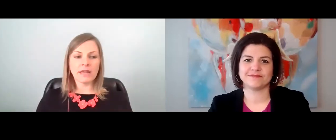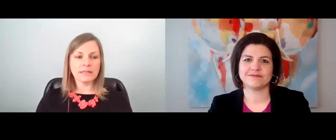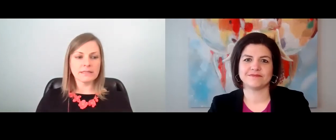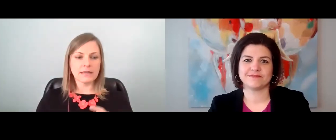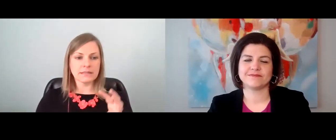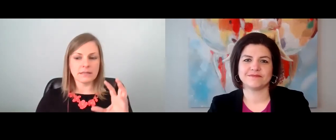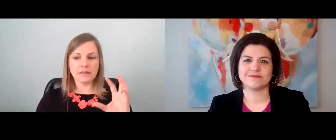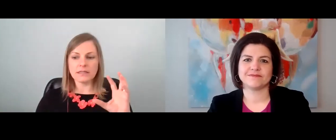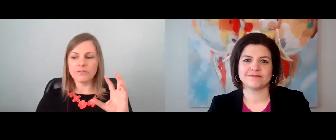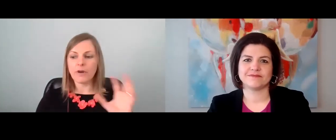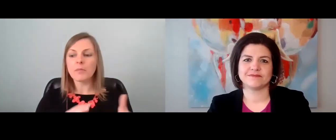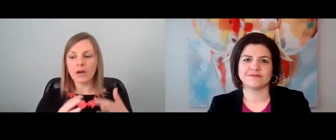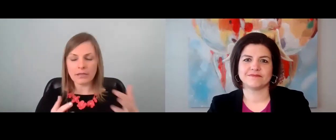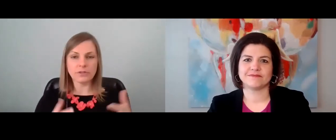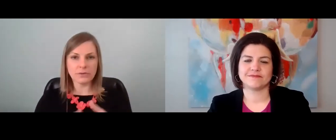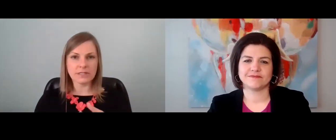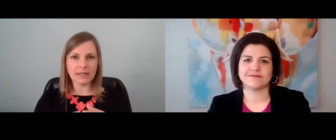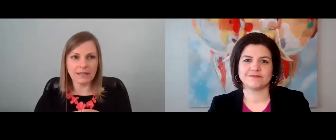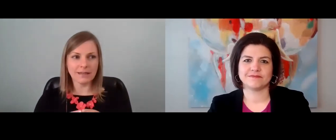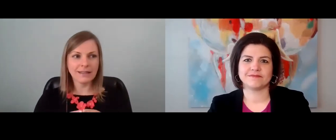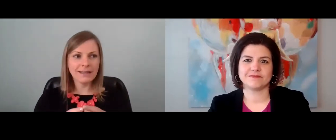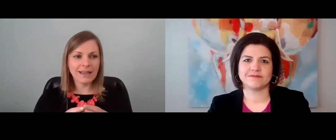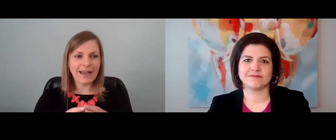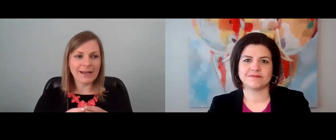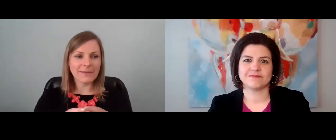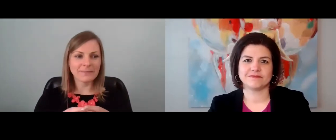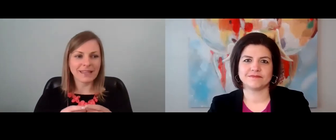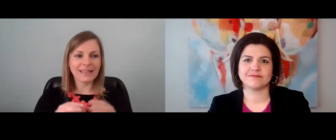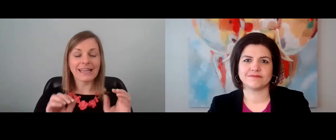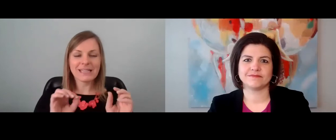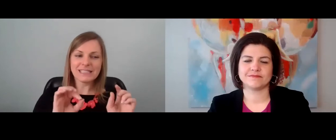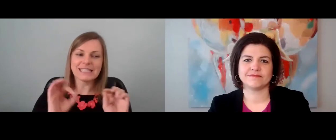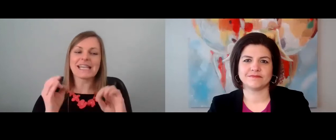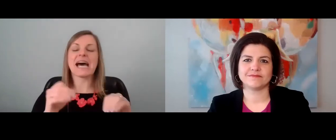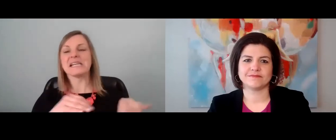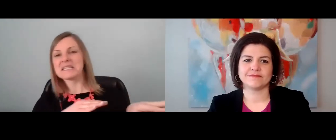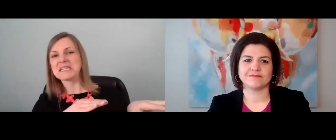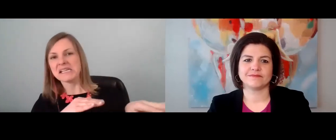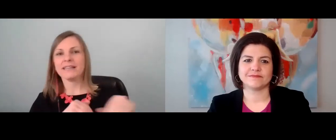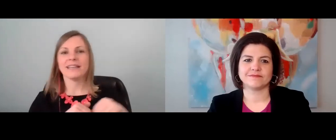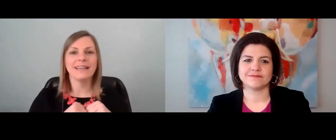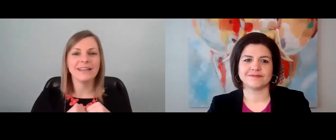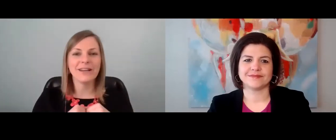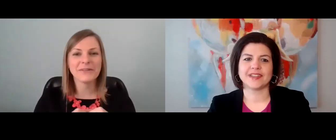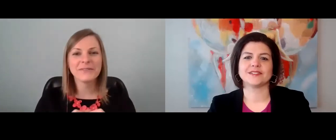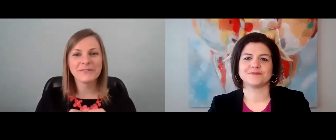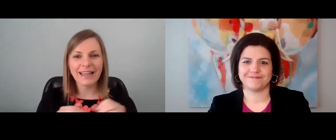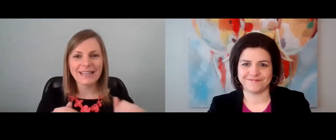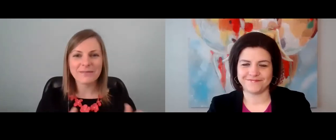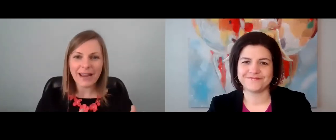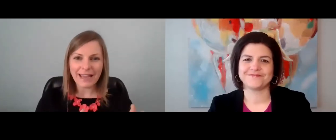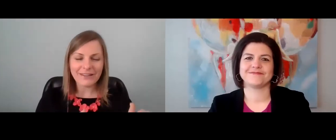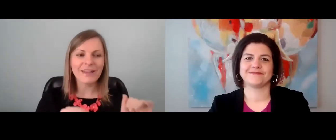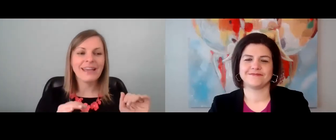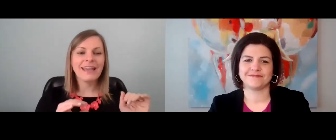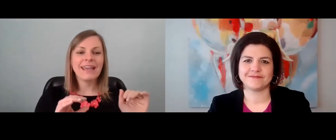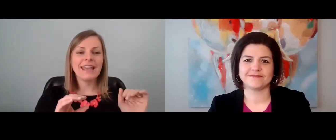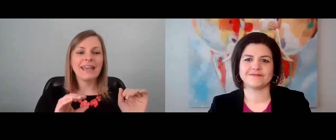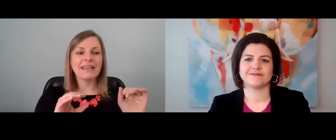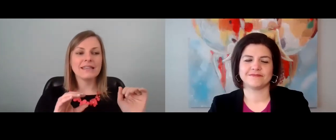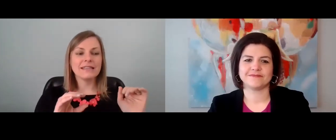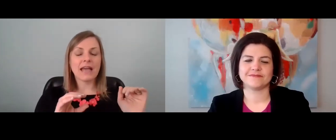I found is this, this framework introduced in, um, like disguised in Riley the Brave